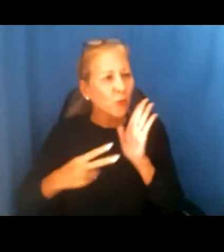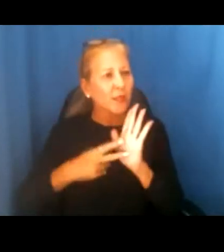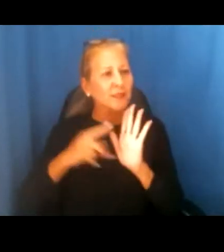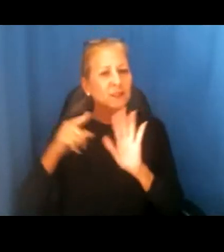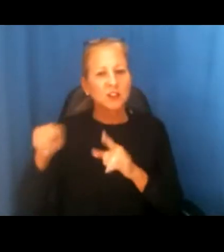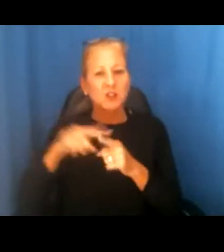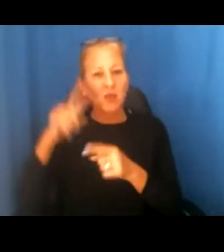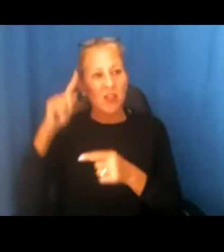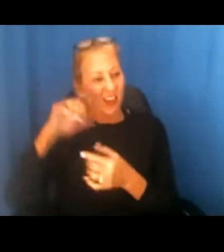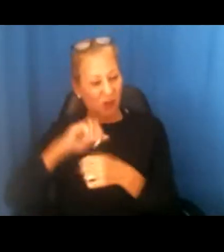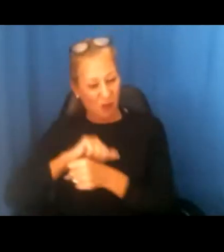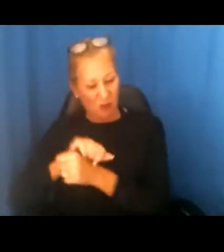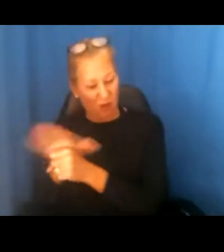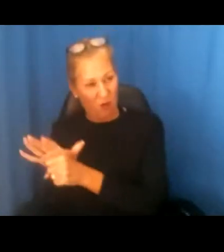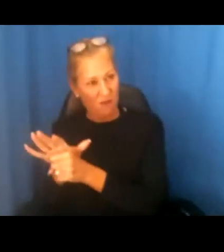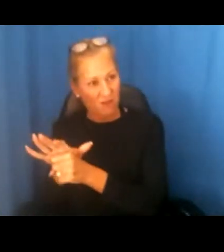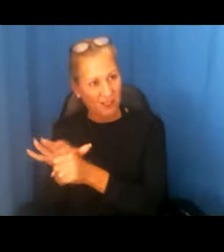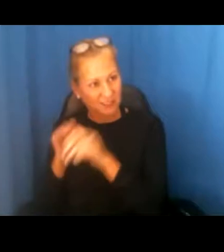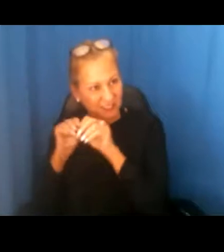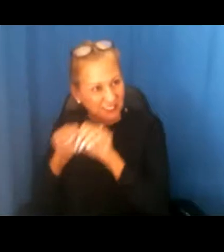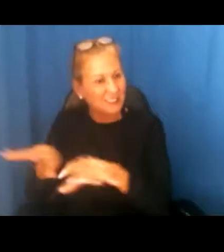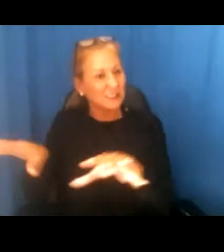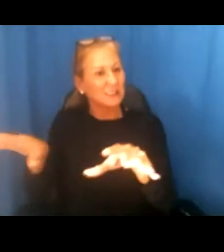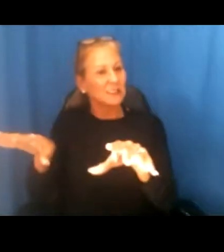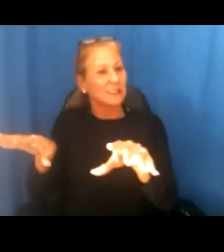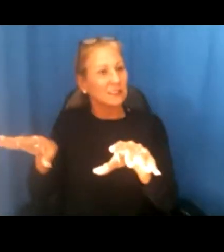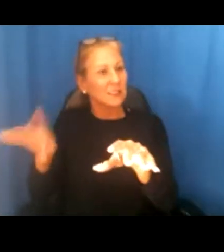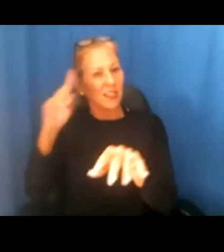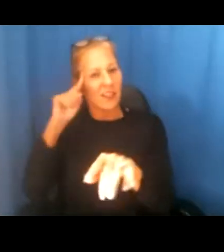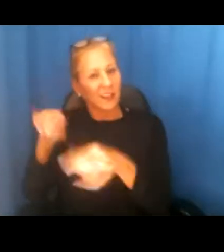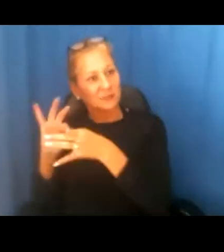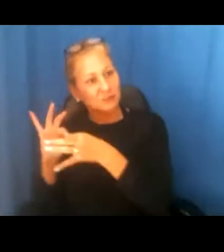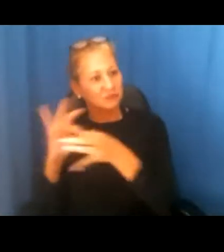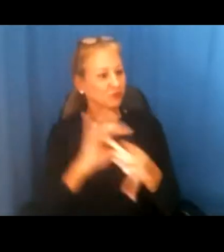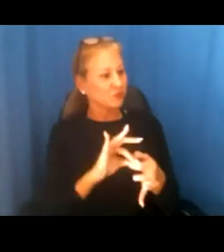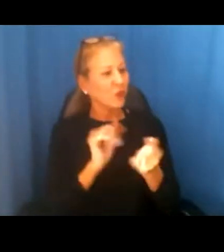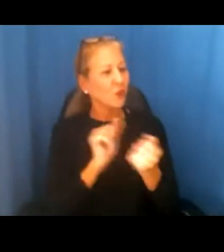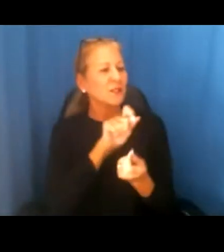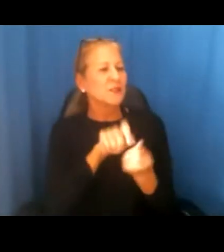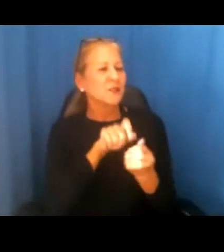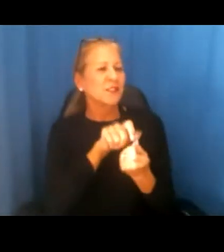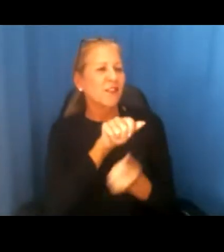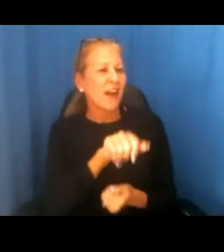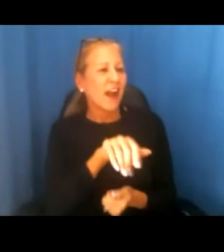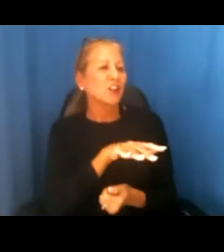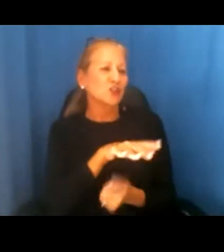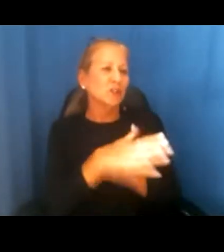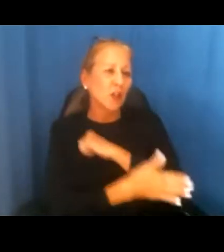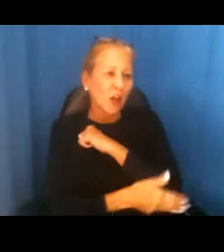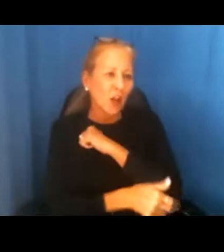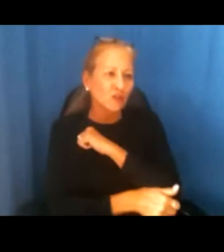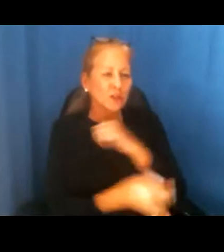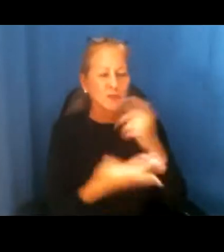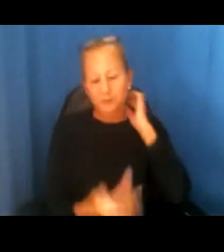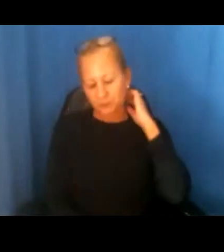the COVID-19 pandemic with certain Asian countries. And